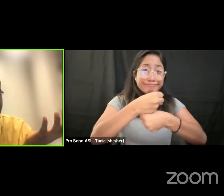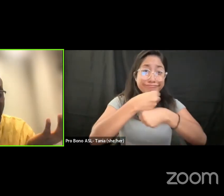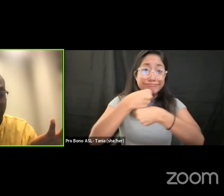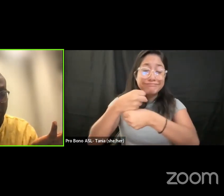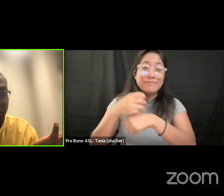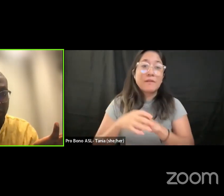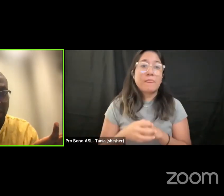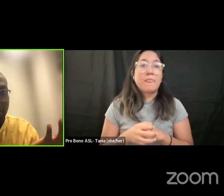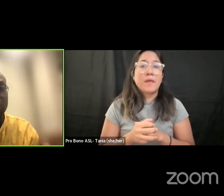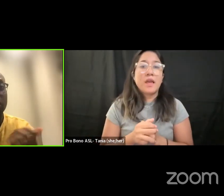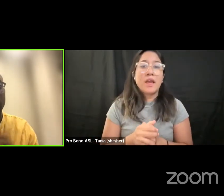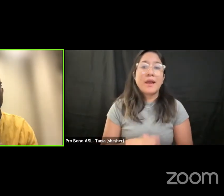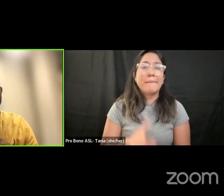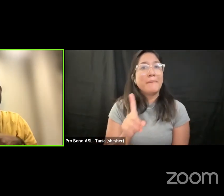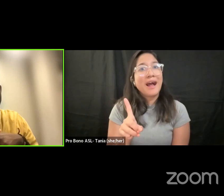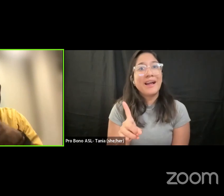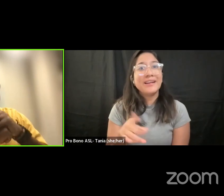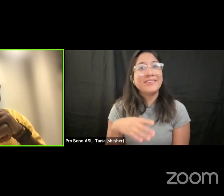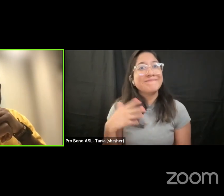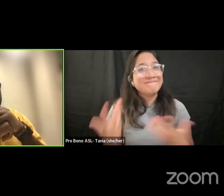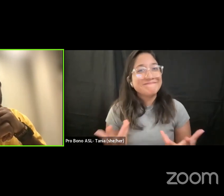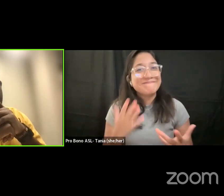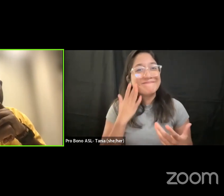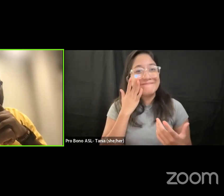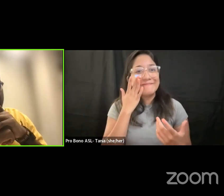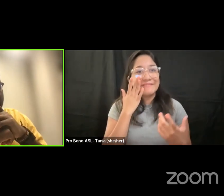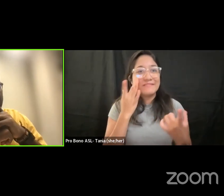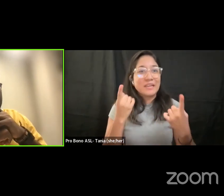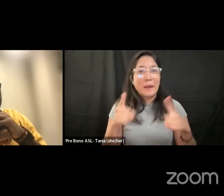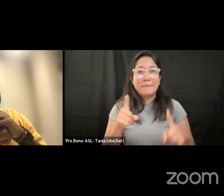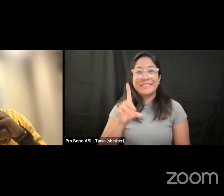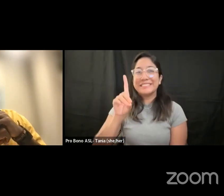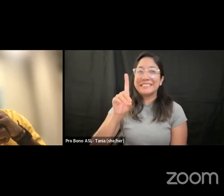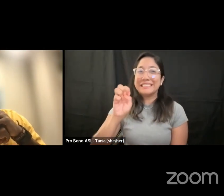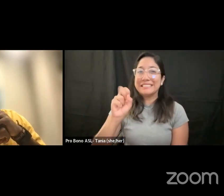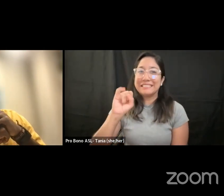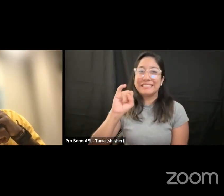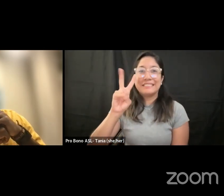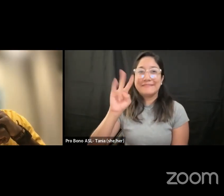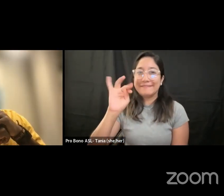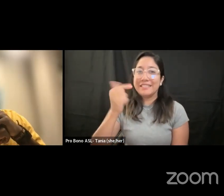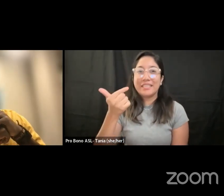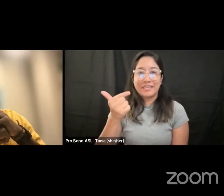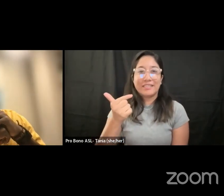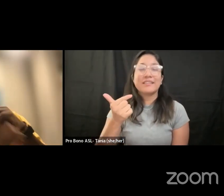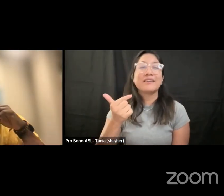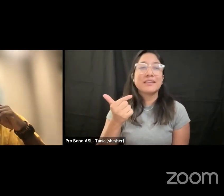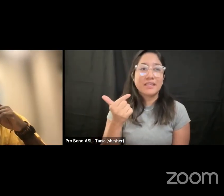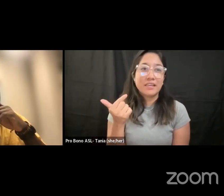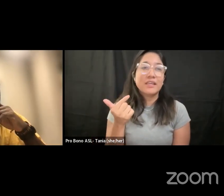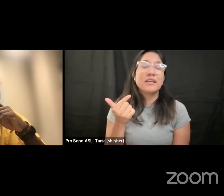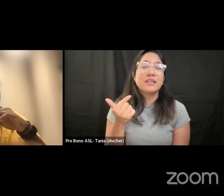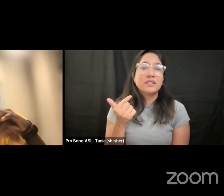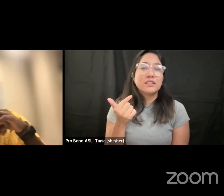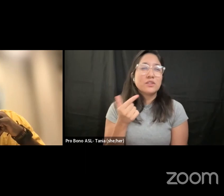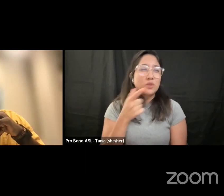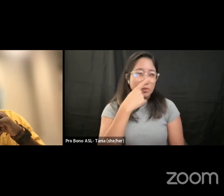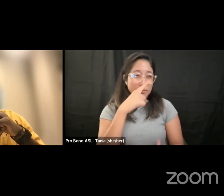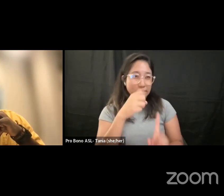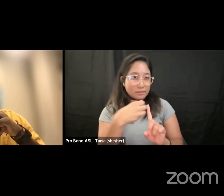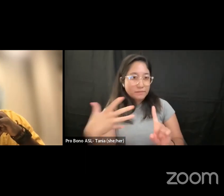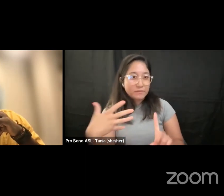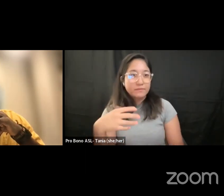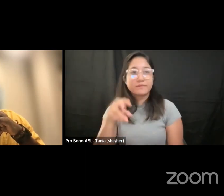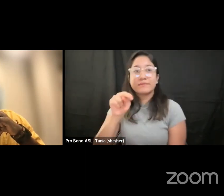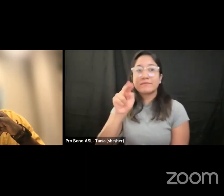deceiving ourselves what's your thought for that um you know i would also want to